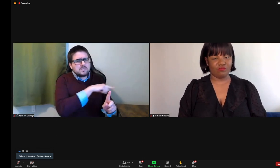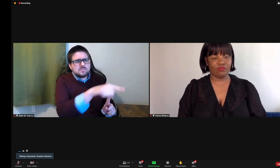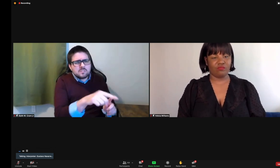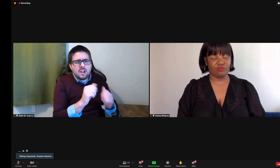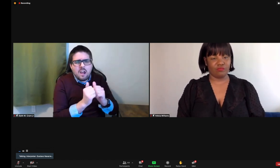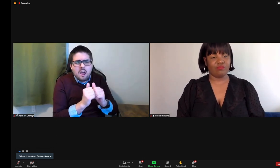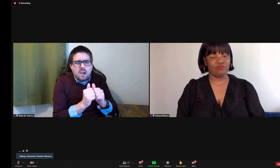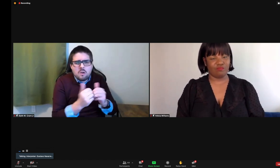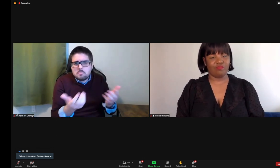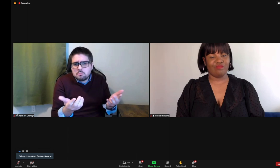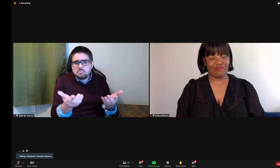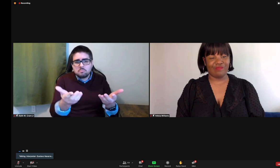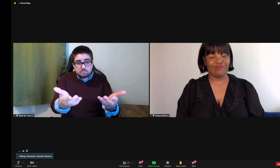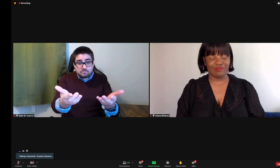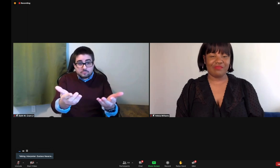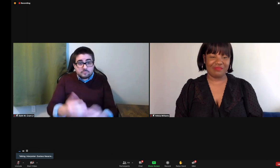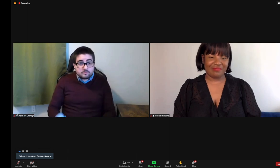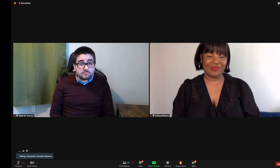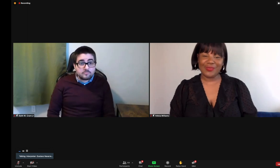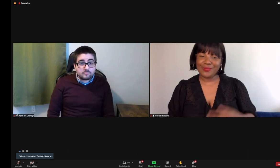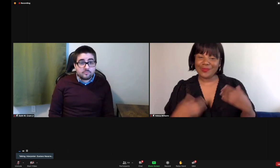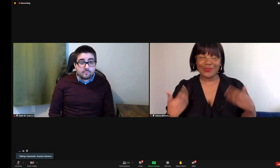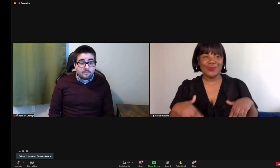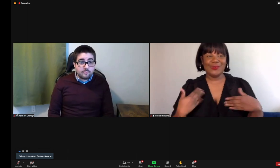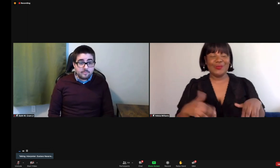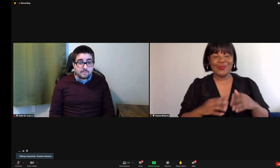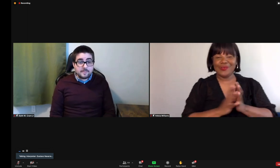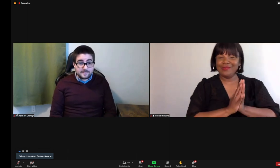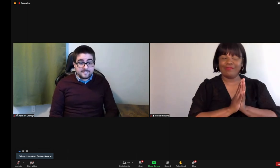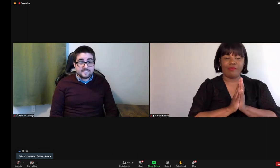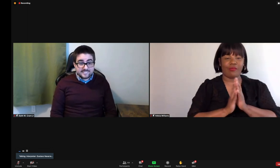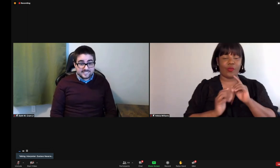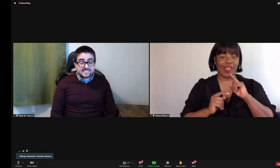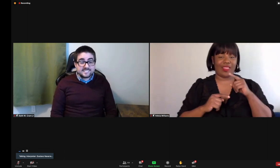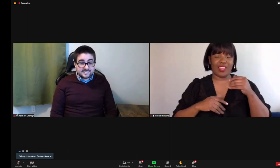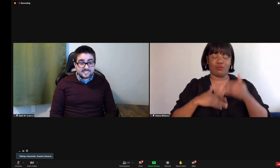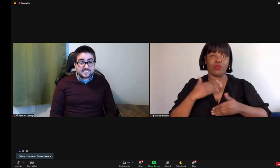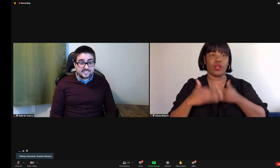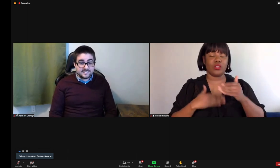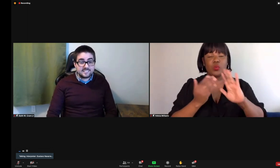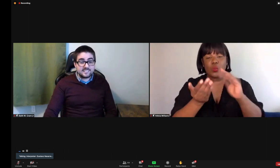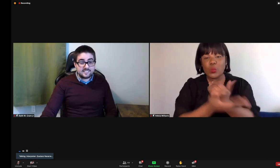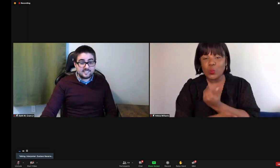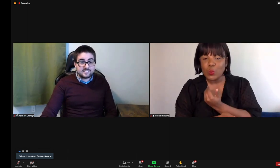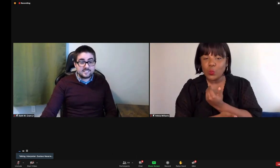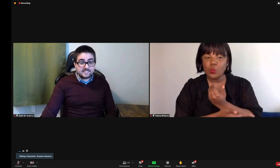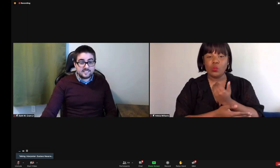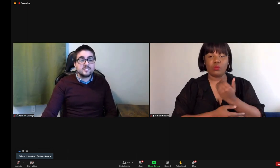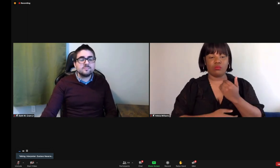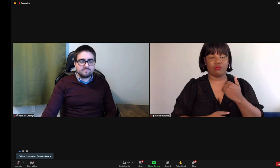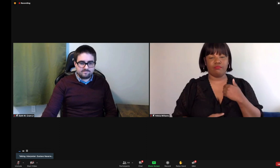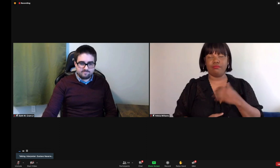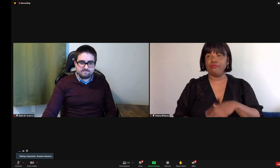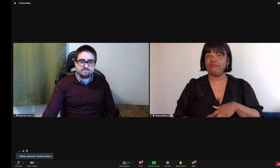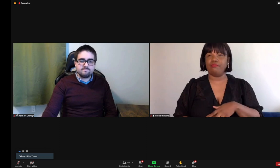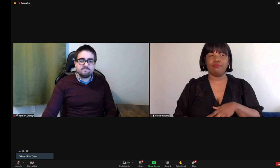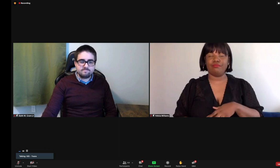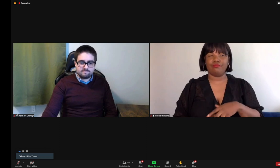benefits and apply to this process during the filming and production? Well, there's a lot there.